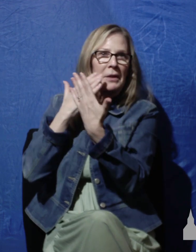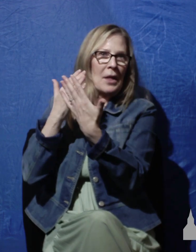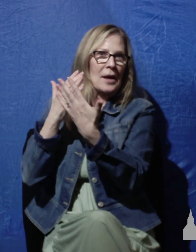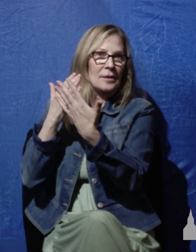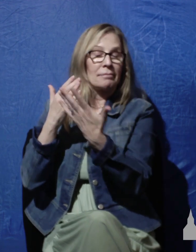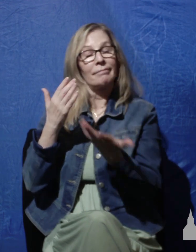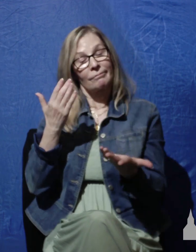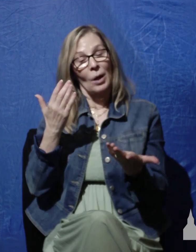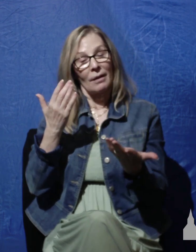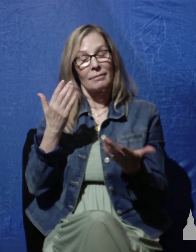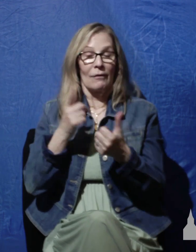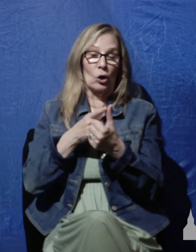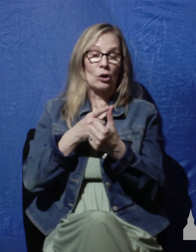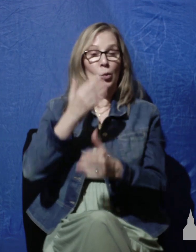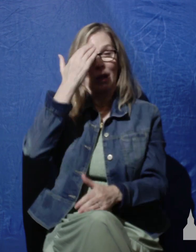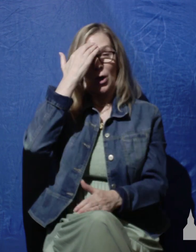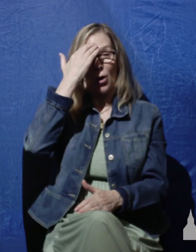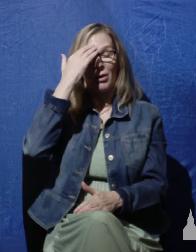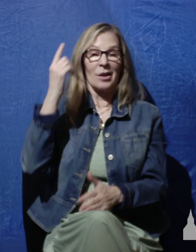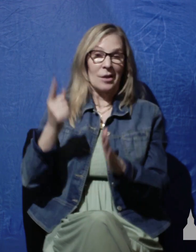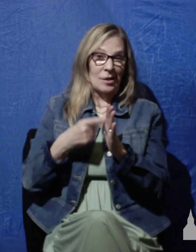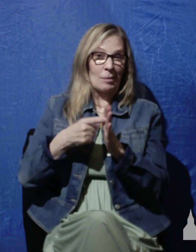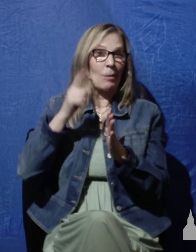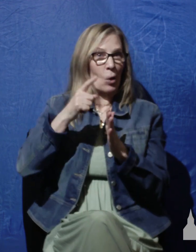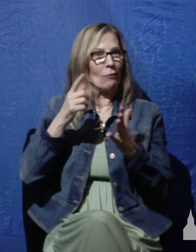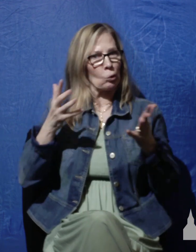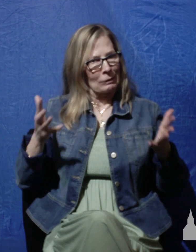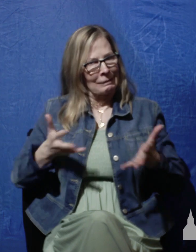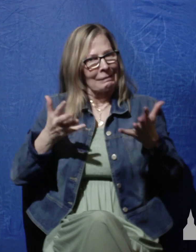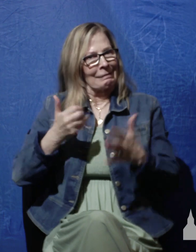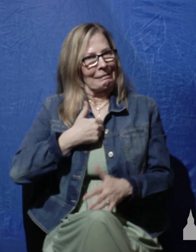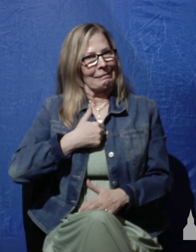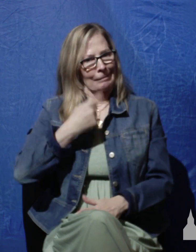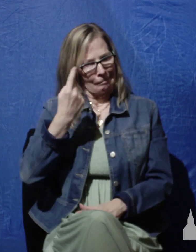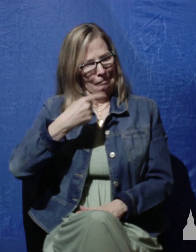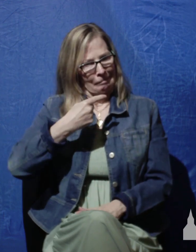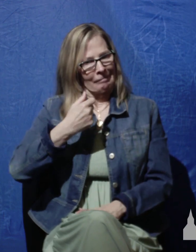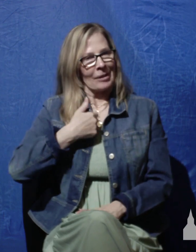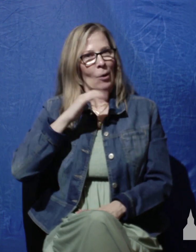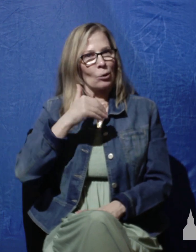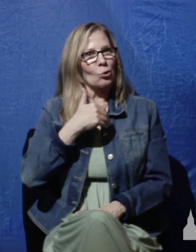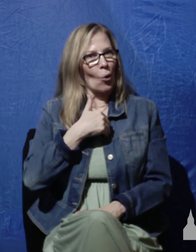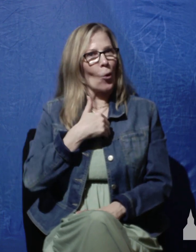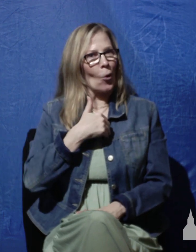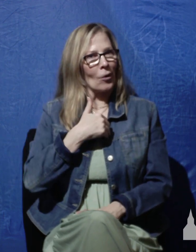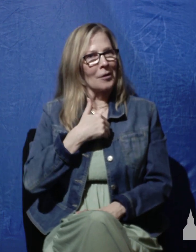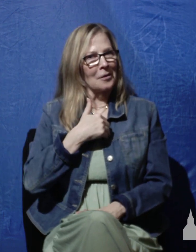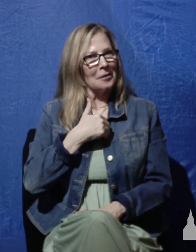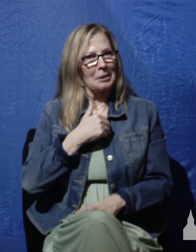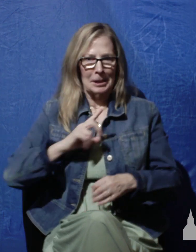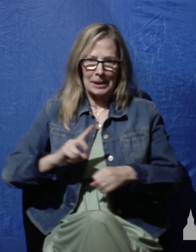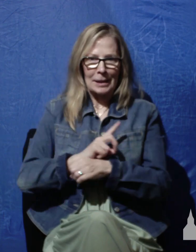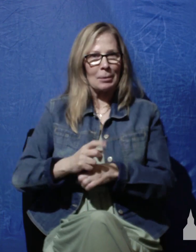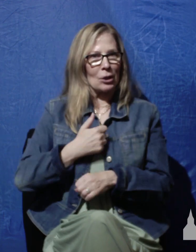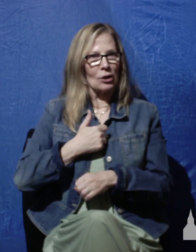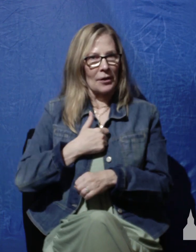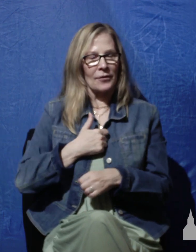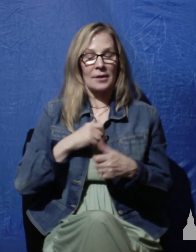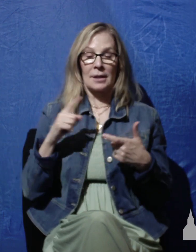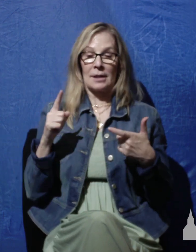sometimes we have to stir ourselves up to praise him by talking to our souls, meaning business. We also know that praising God